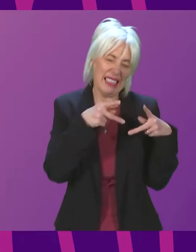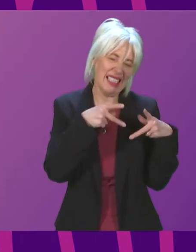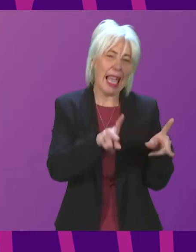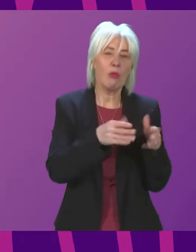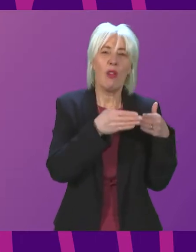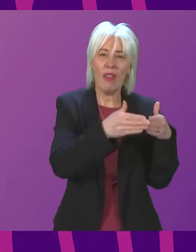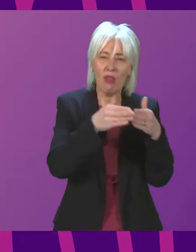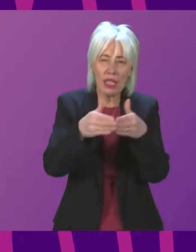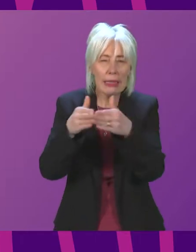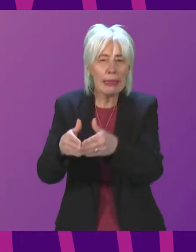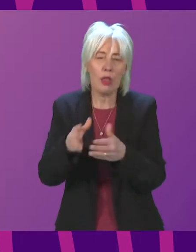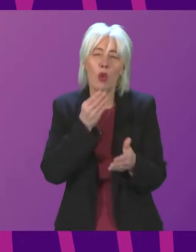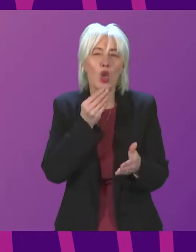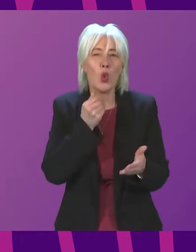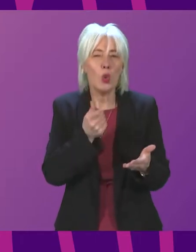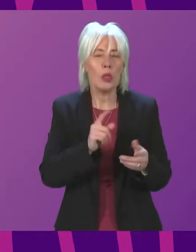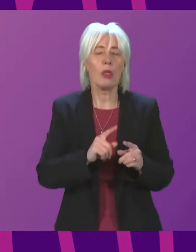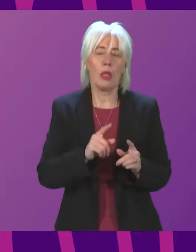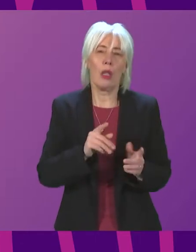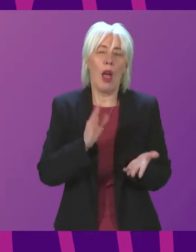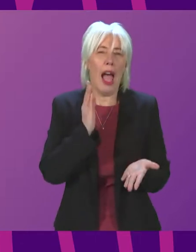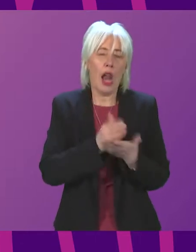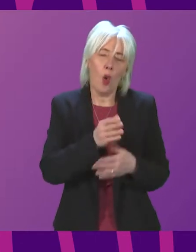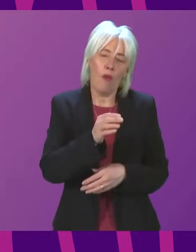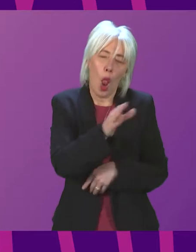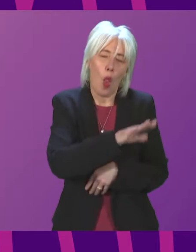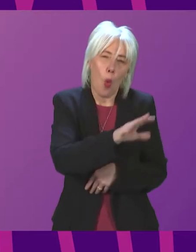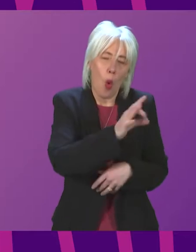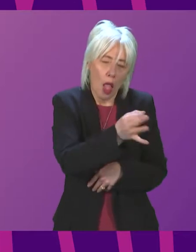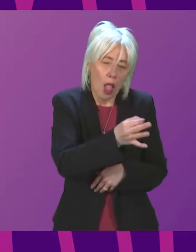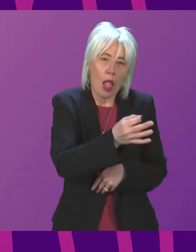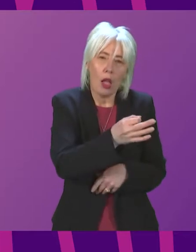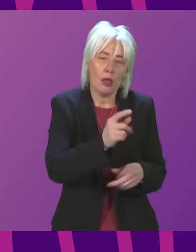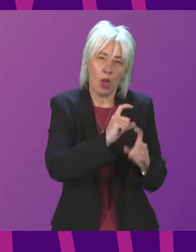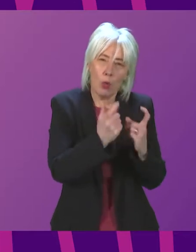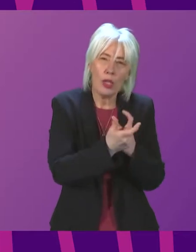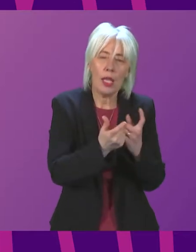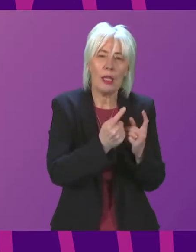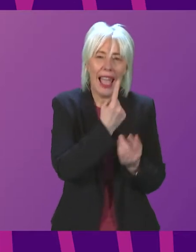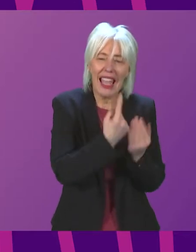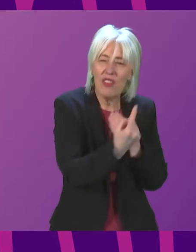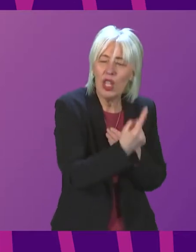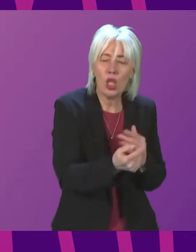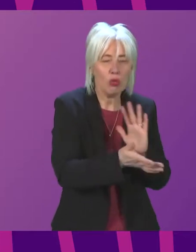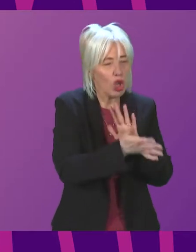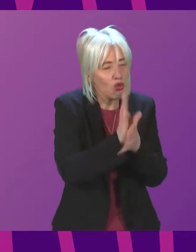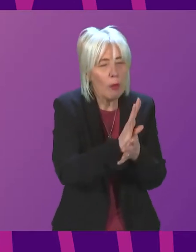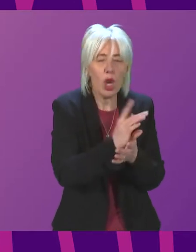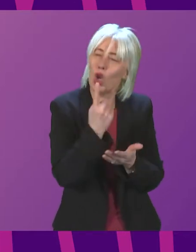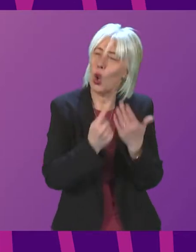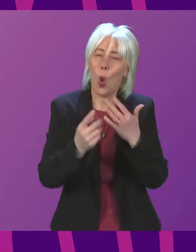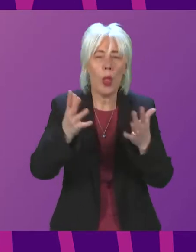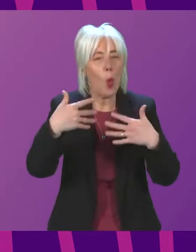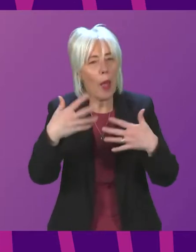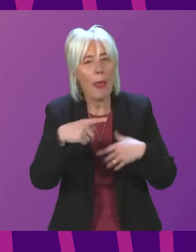Northlink services. I know how frustrating it can be for local communities and individuals having to face disruption not just from weather but also